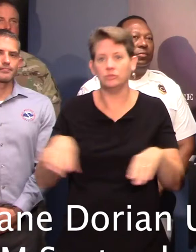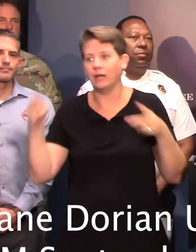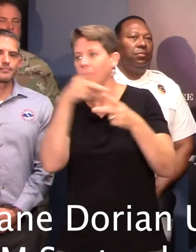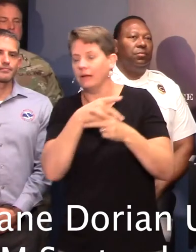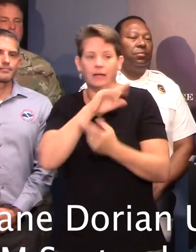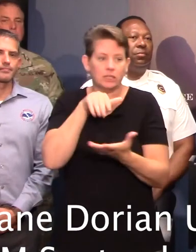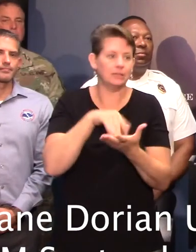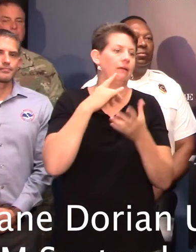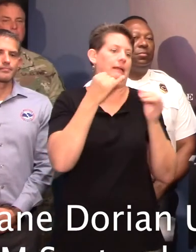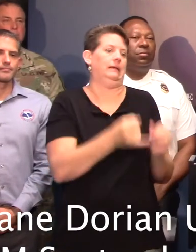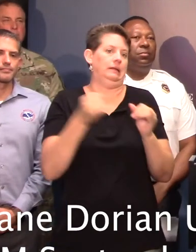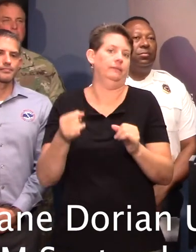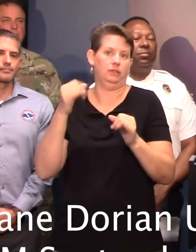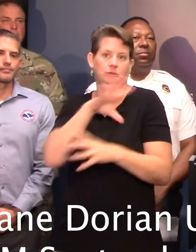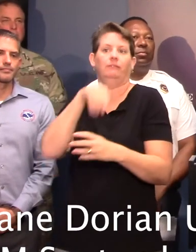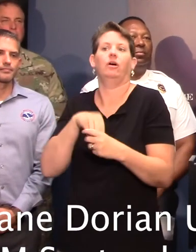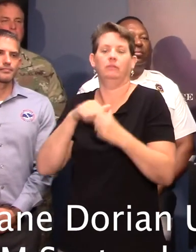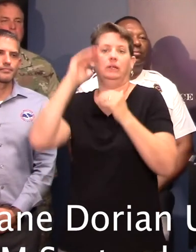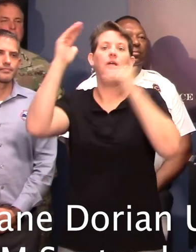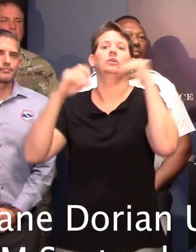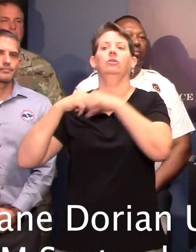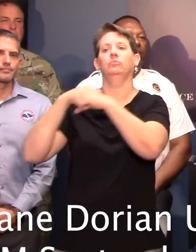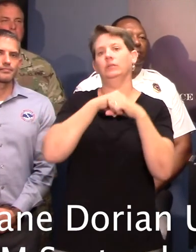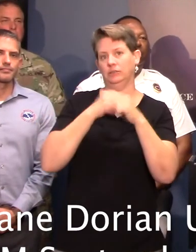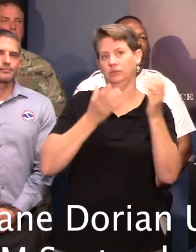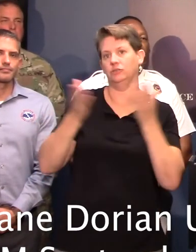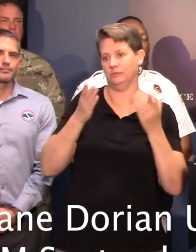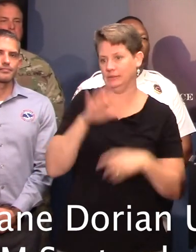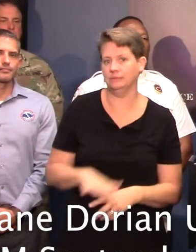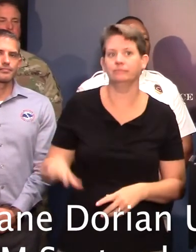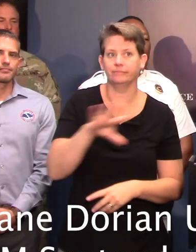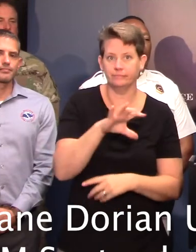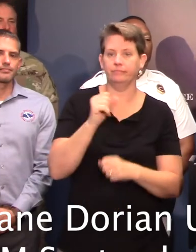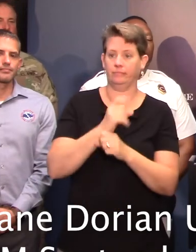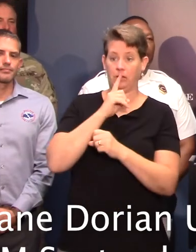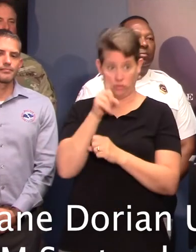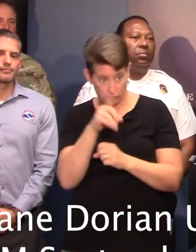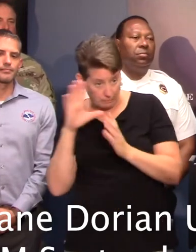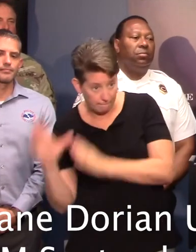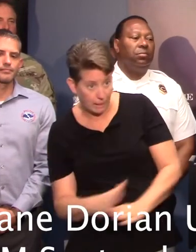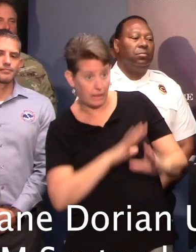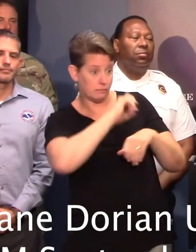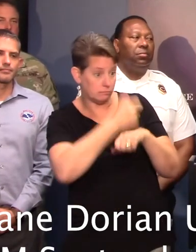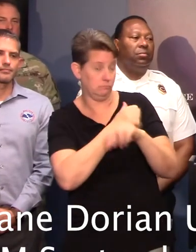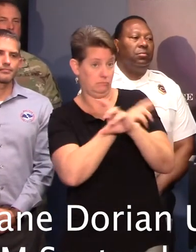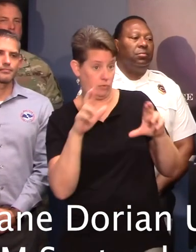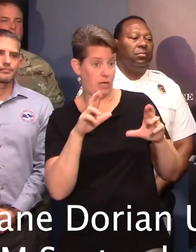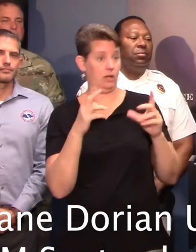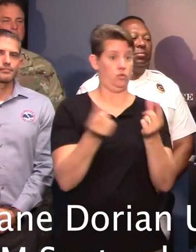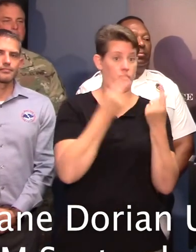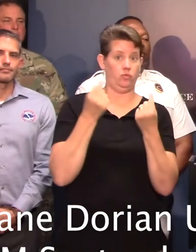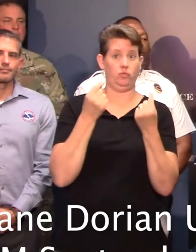individuals in Adult Protective Services and the evacuation zones to make sure we have appropriate plans for these